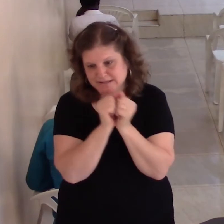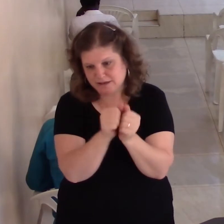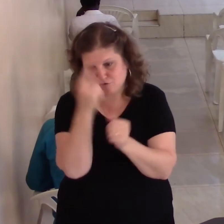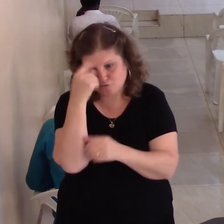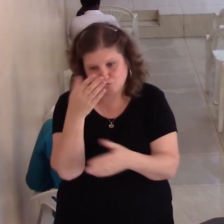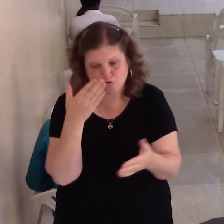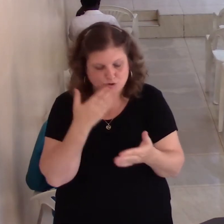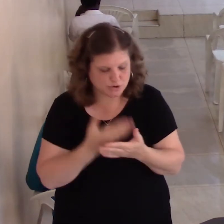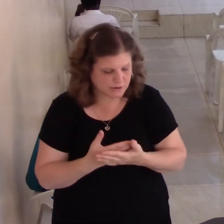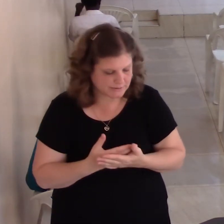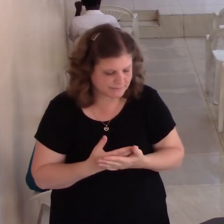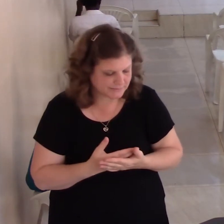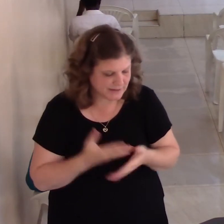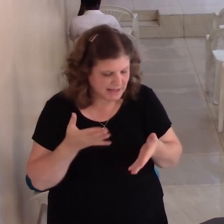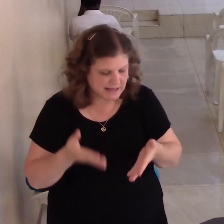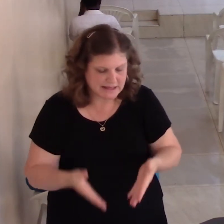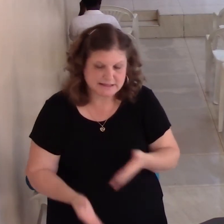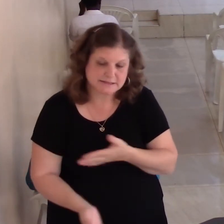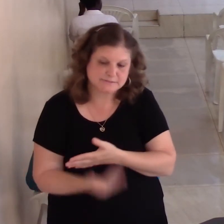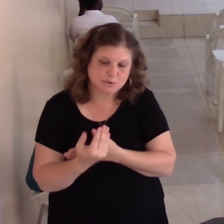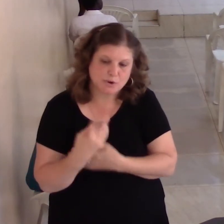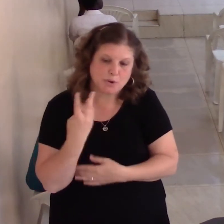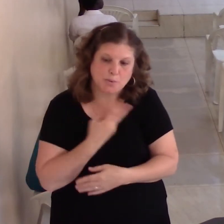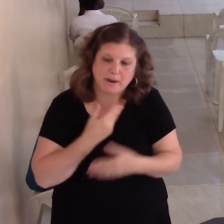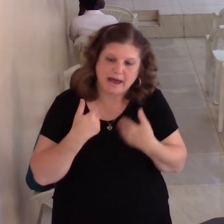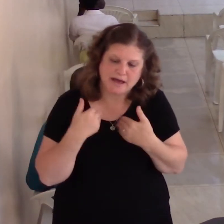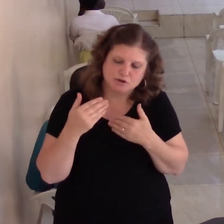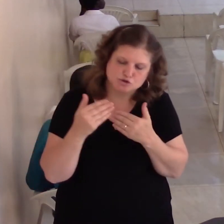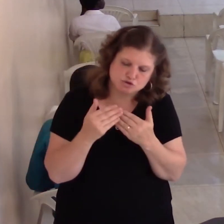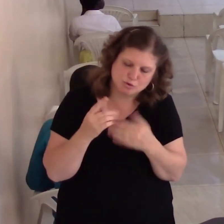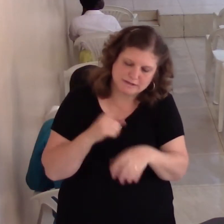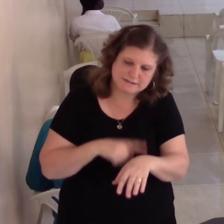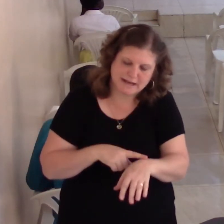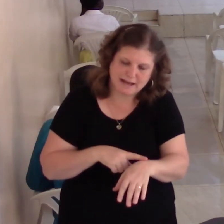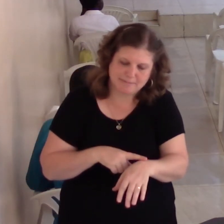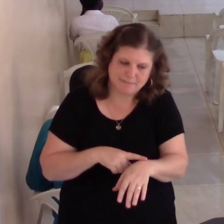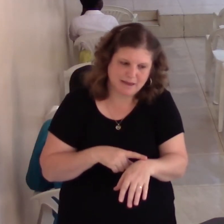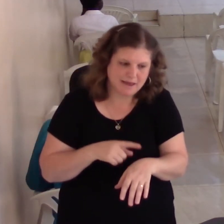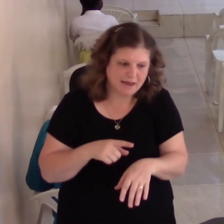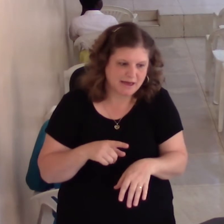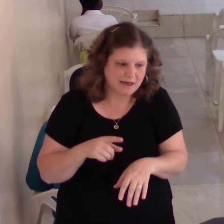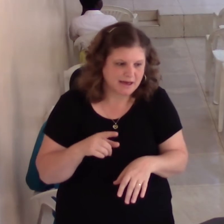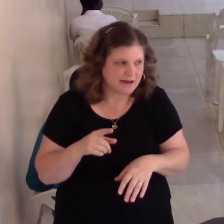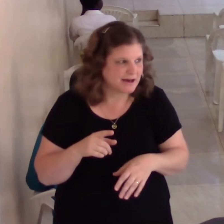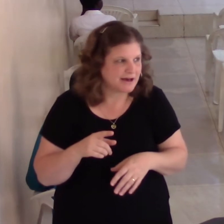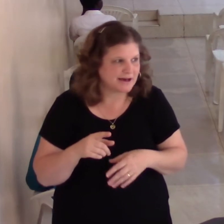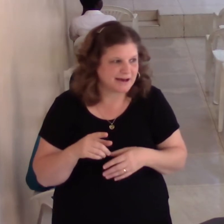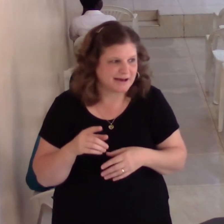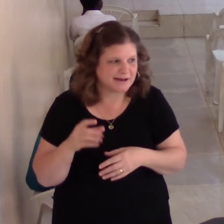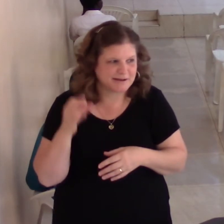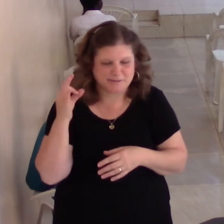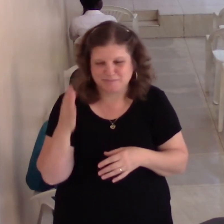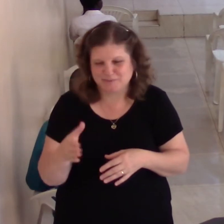short time to give some testimonies. Pastor Charles had a blessing. He talked about the closest right now is even to him.